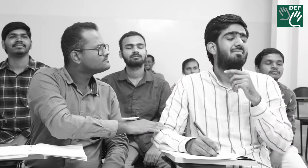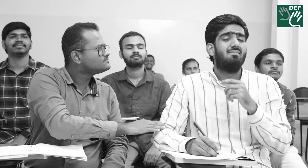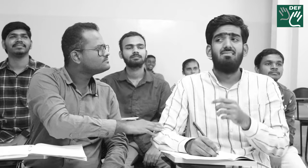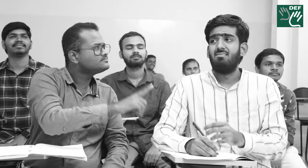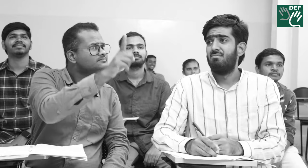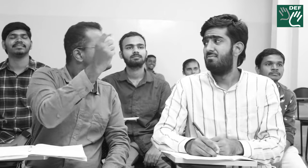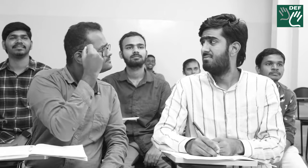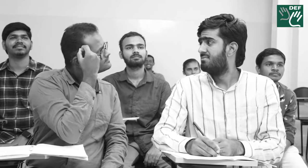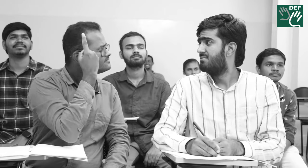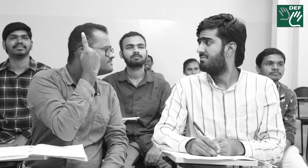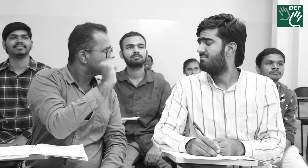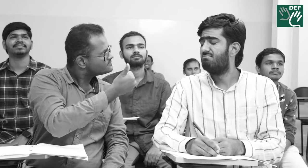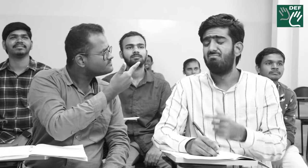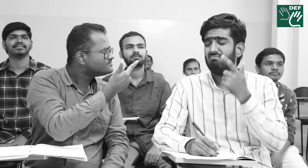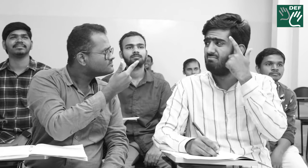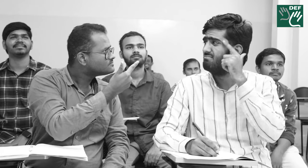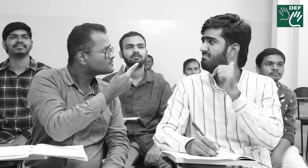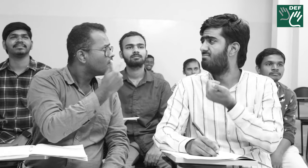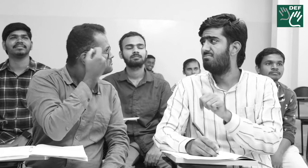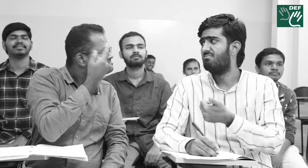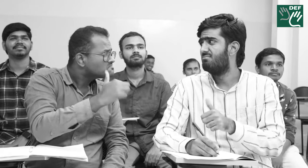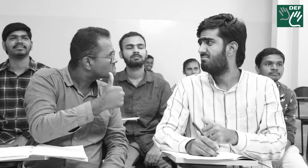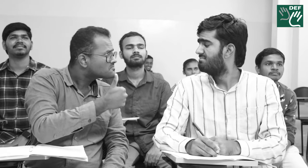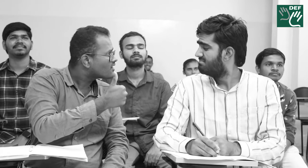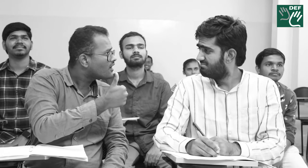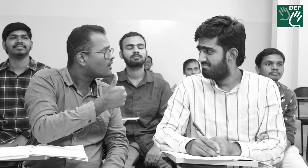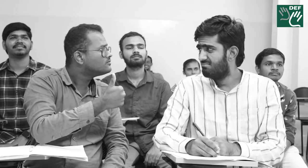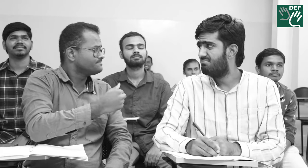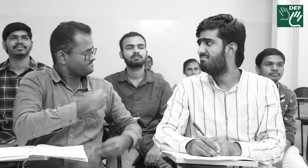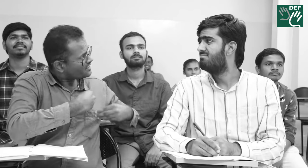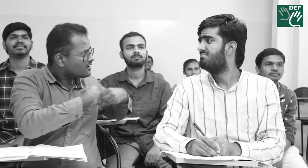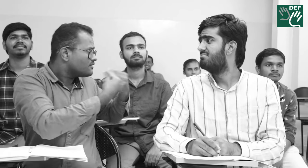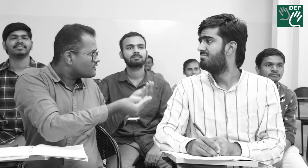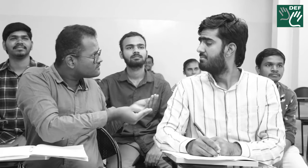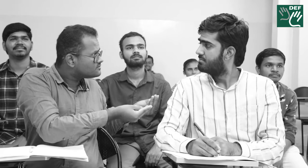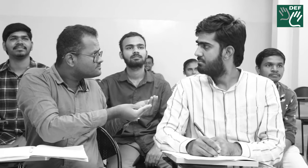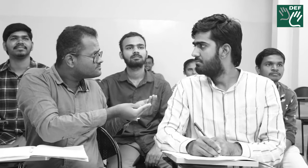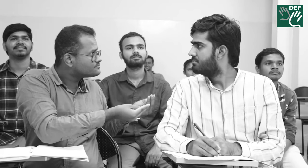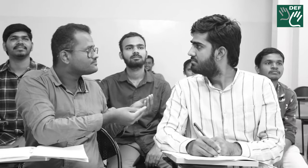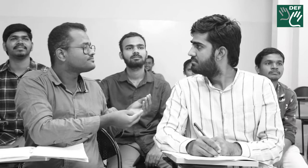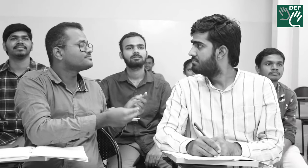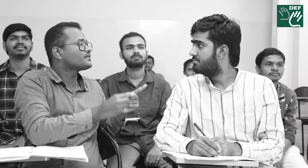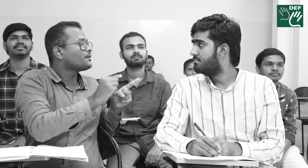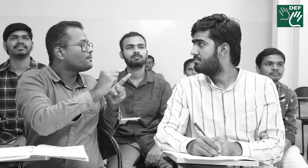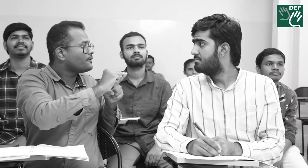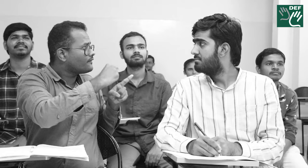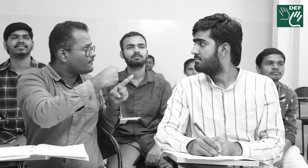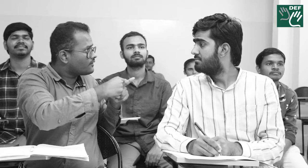Are you able to understand? No. Should I explain? Now, what partnership means?